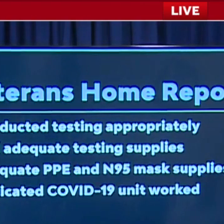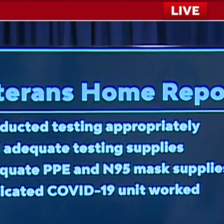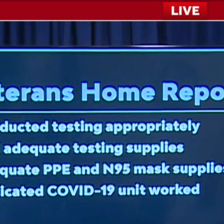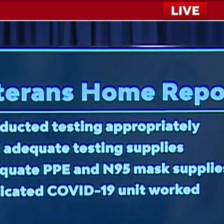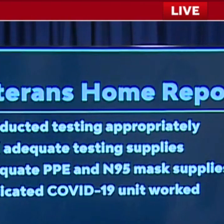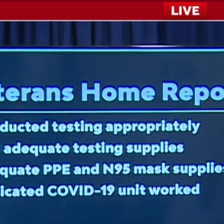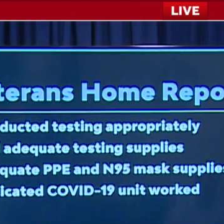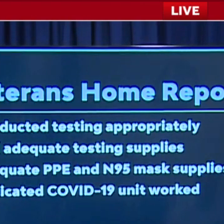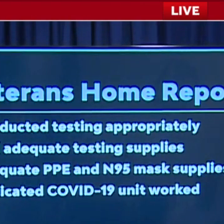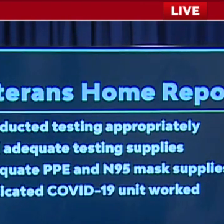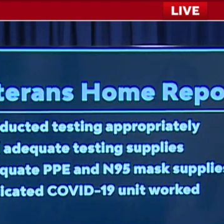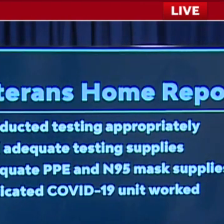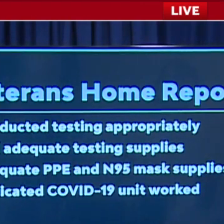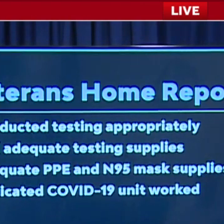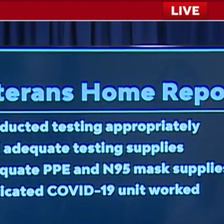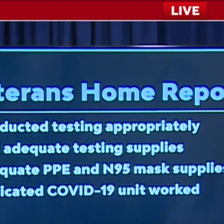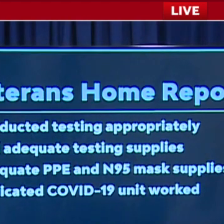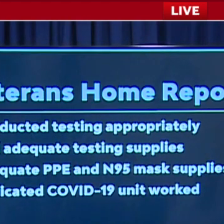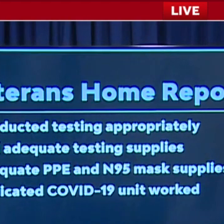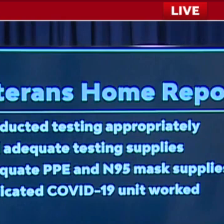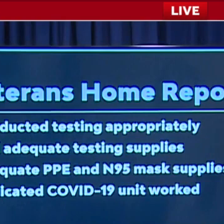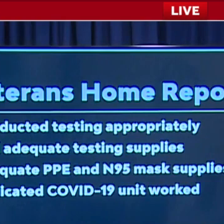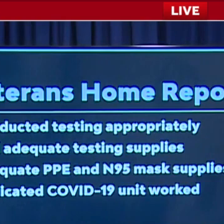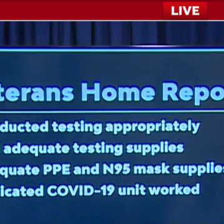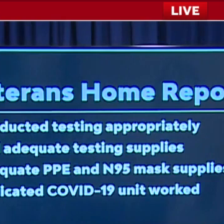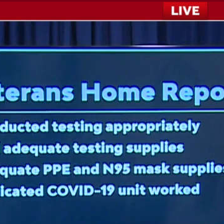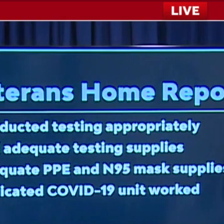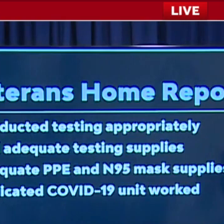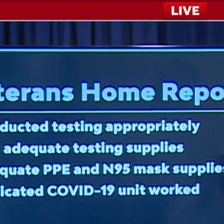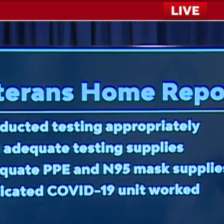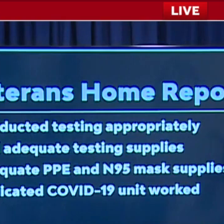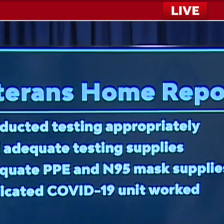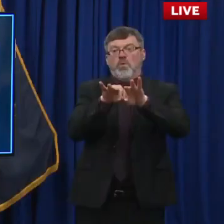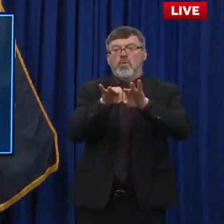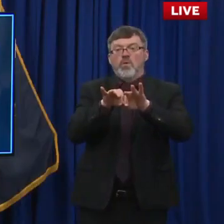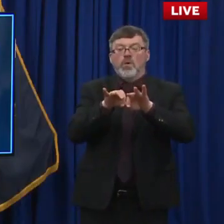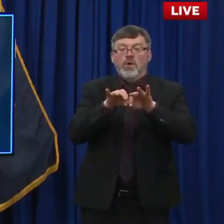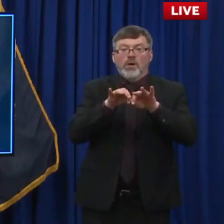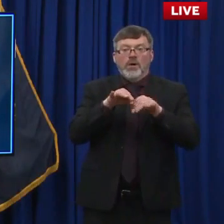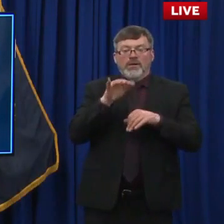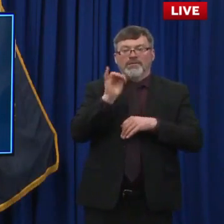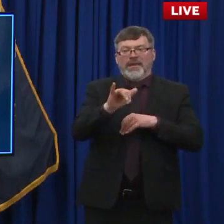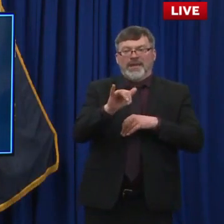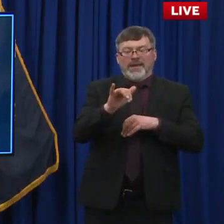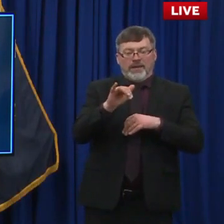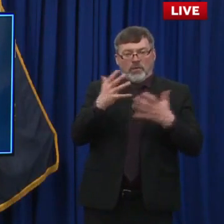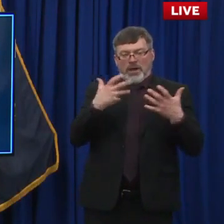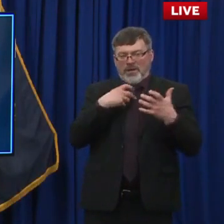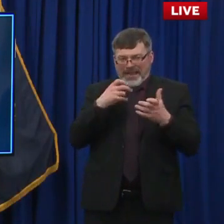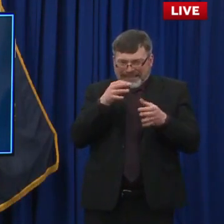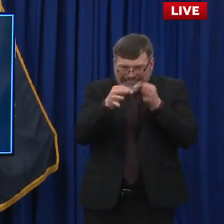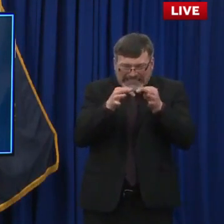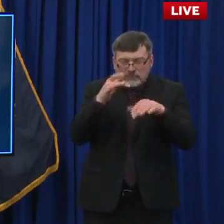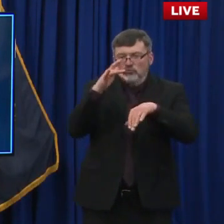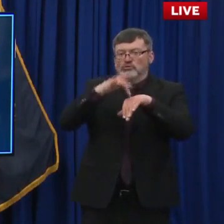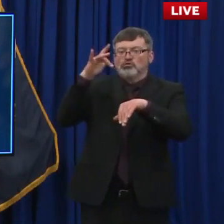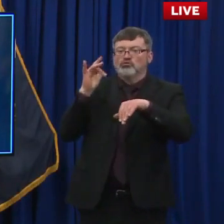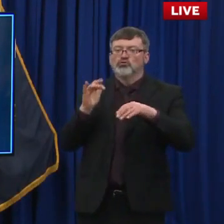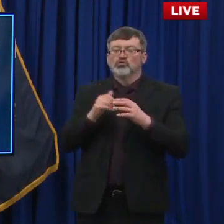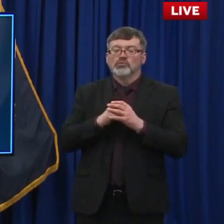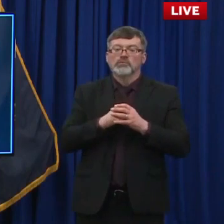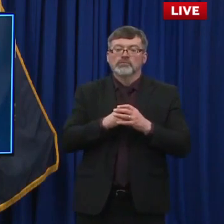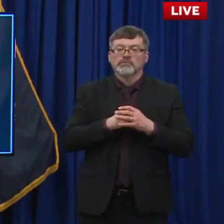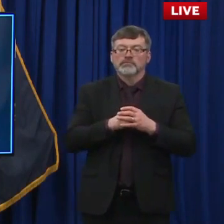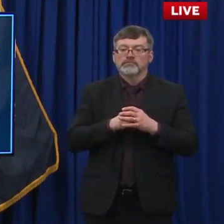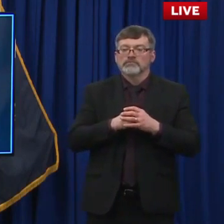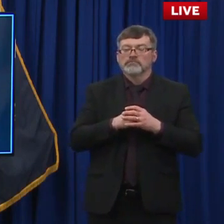residents. Um, some of the highlights, here's just some brief highlights. Again, the detailed report will be provided today. Um, testing supplies were not an